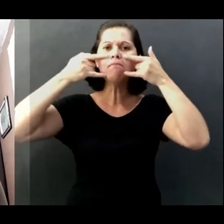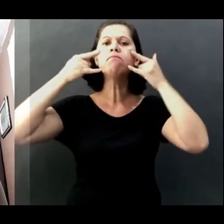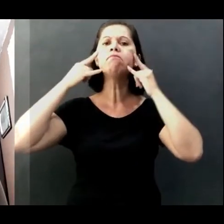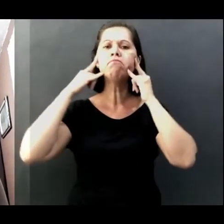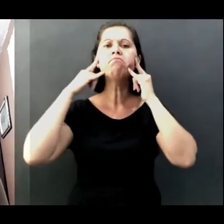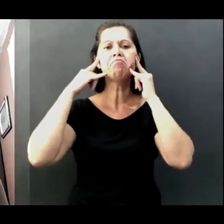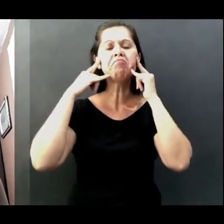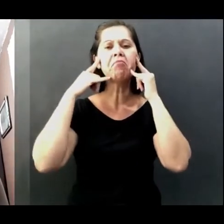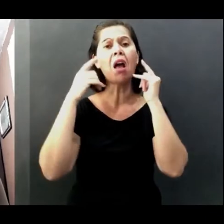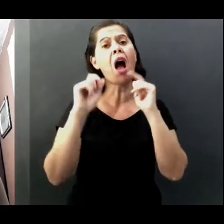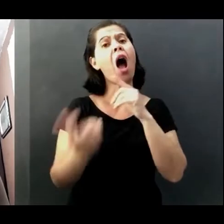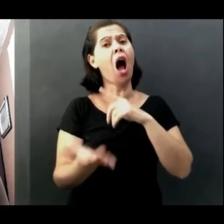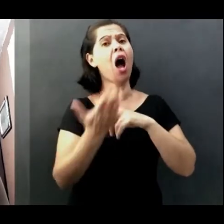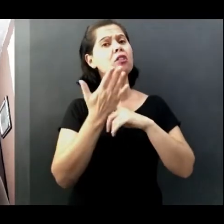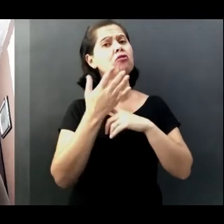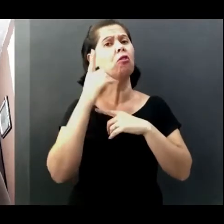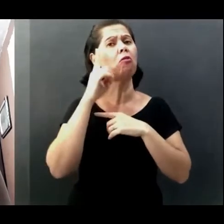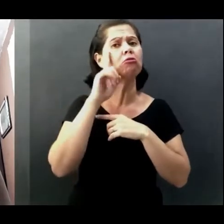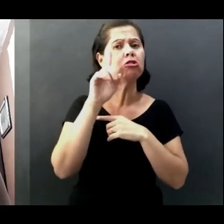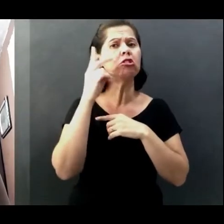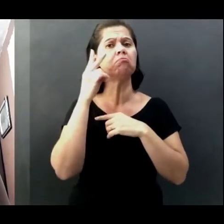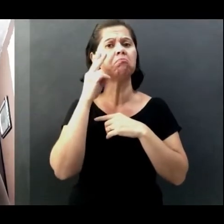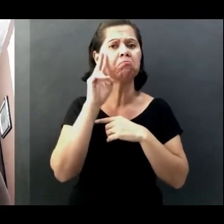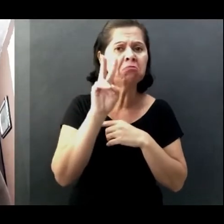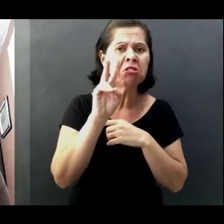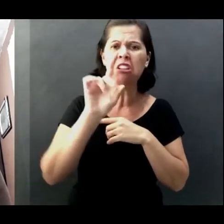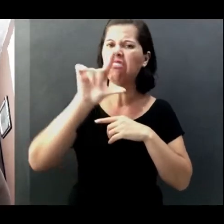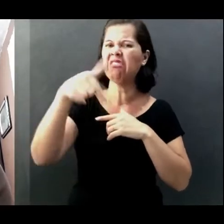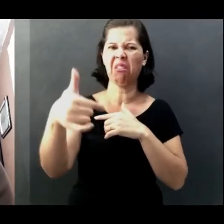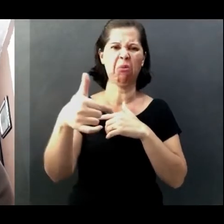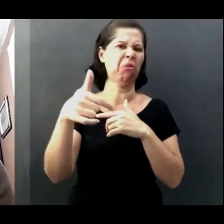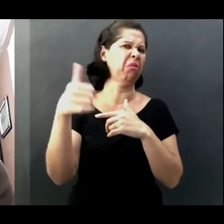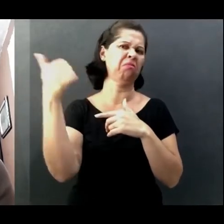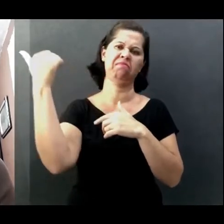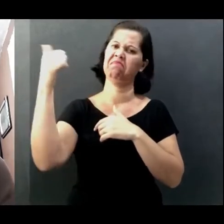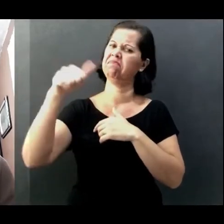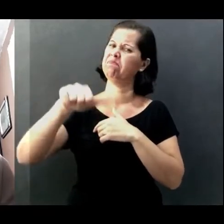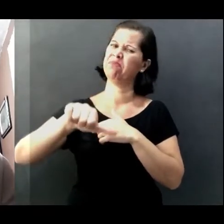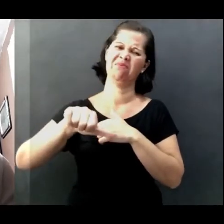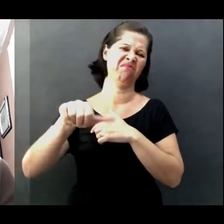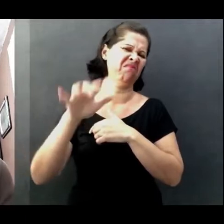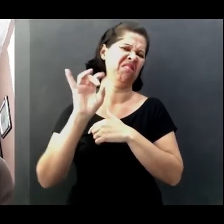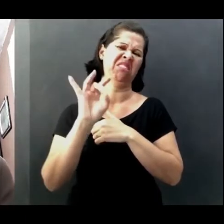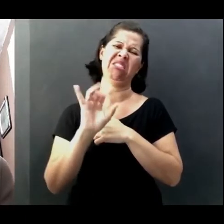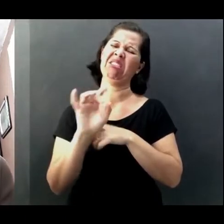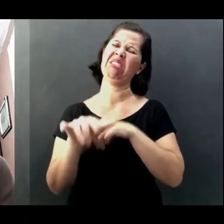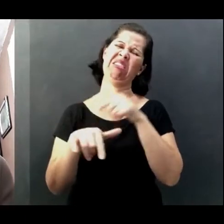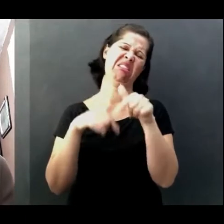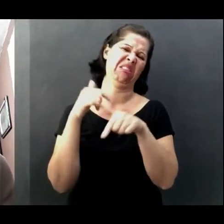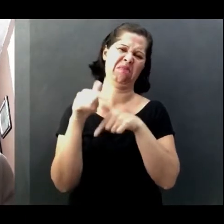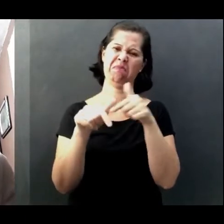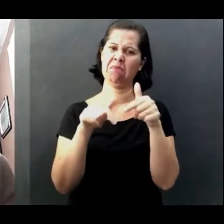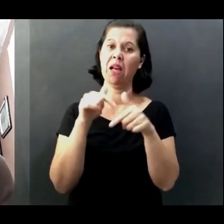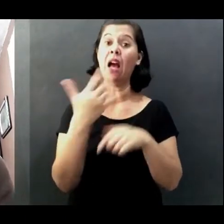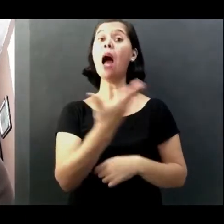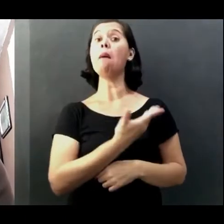on the first day, but then it didn't work anymore and it was giving me a hard time. My colleague, three